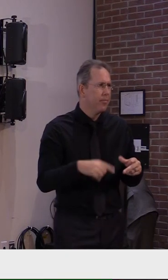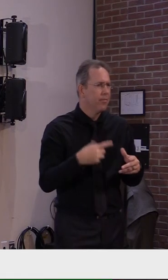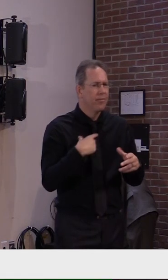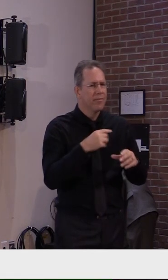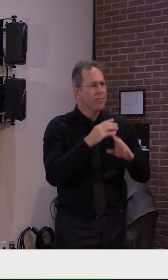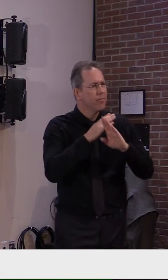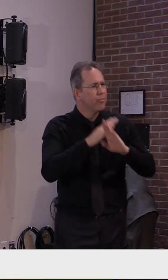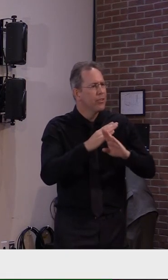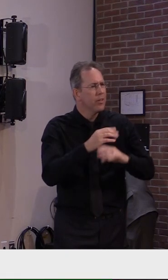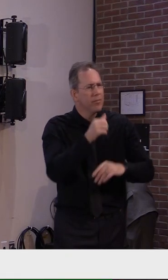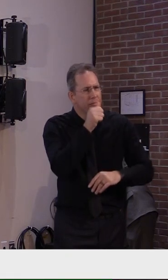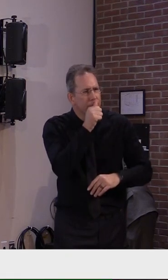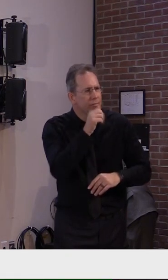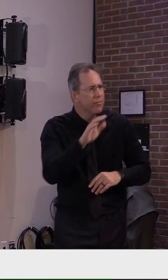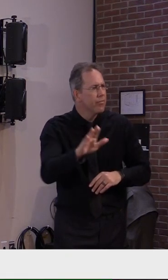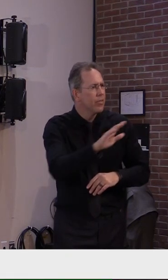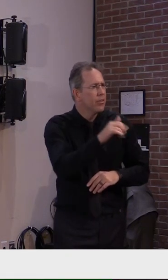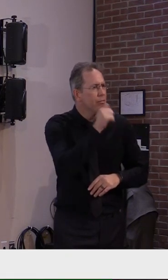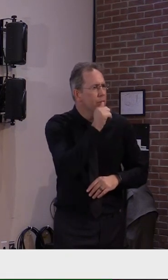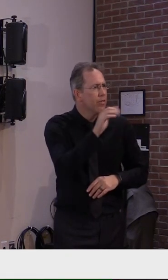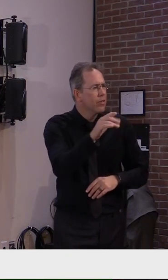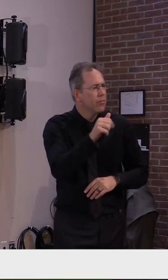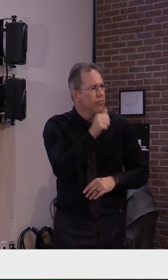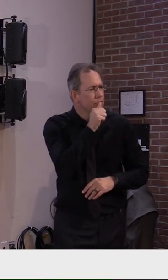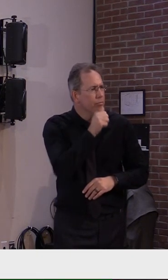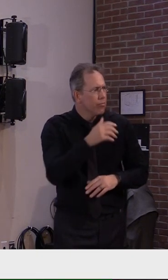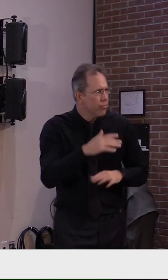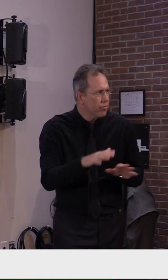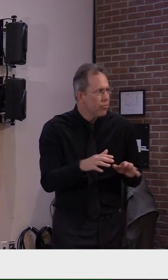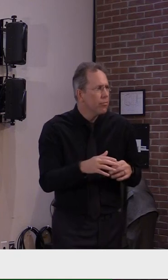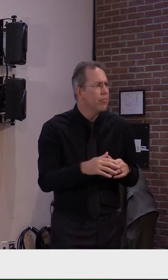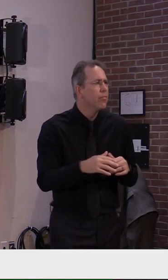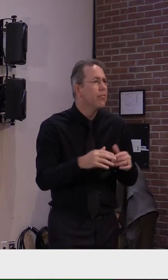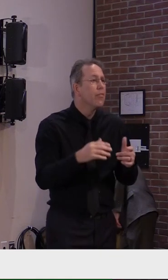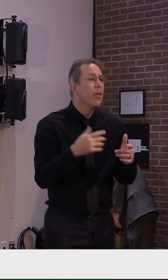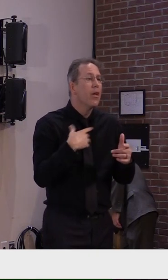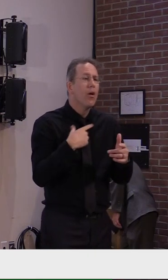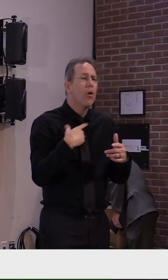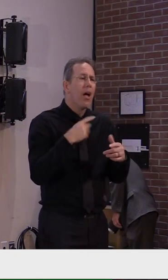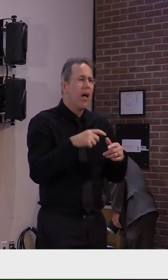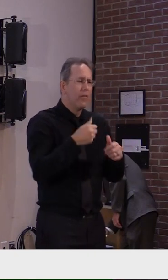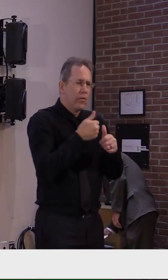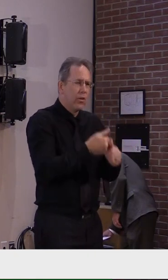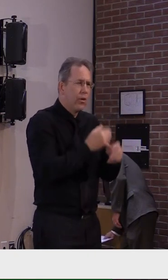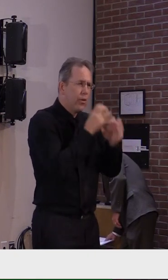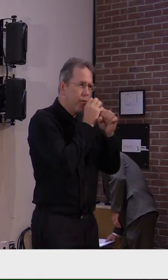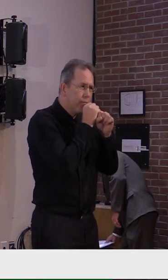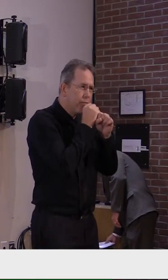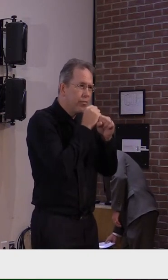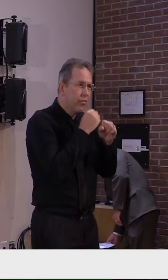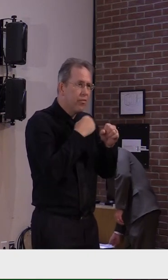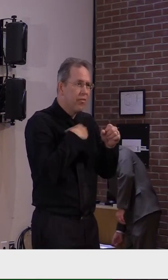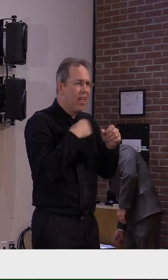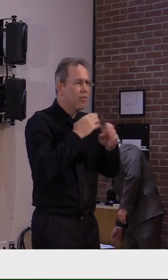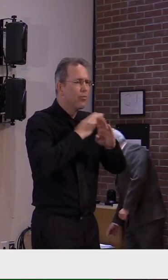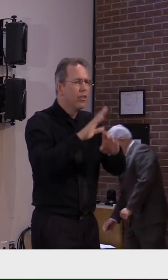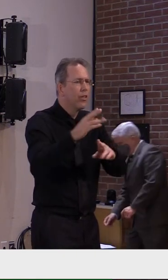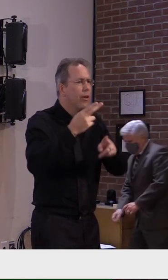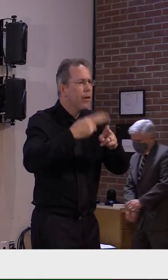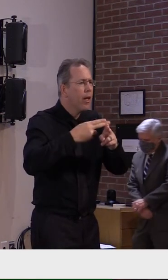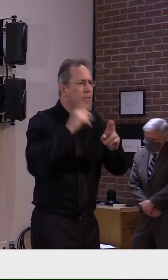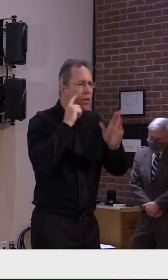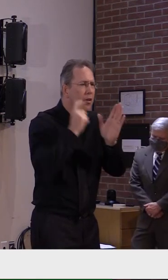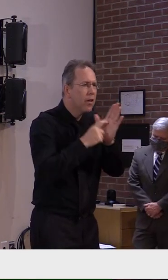And nor will protecting their information be harmful to any other Vermonter once the identification process and